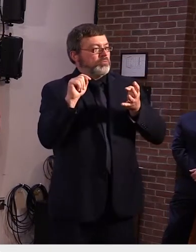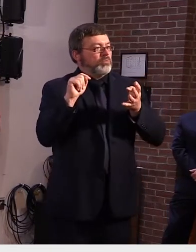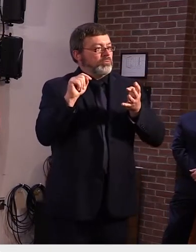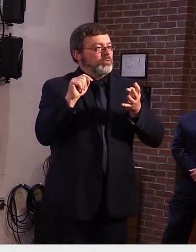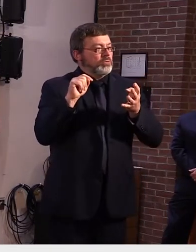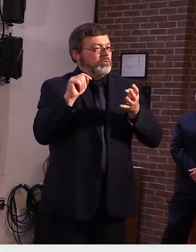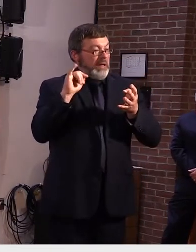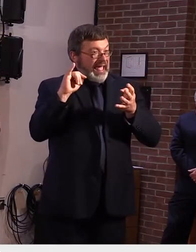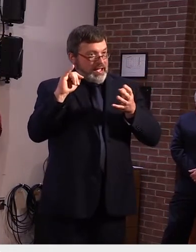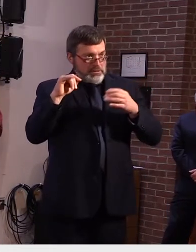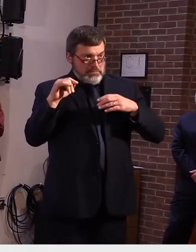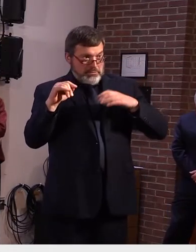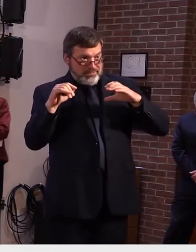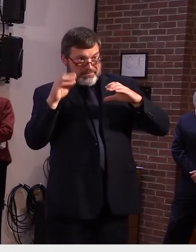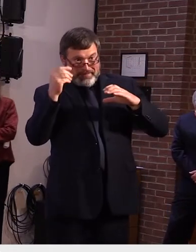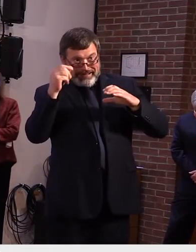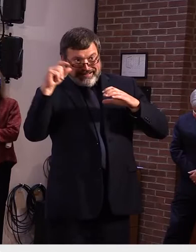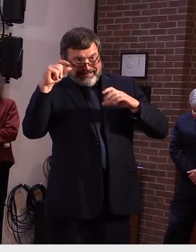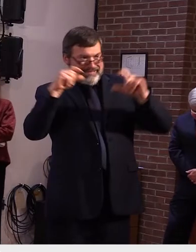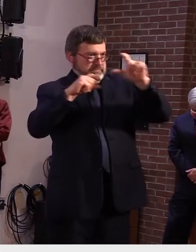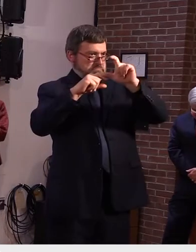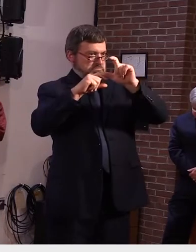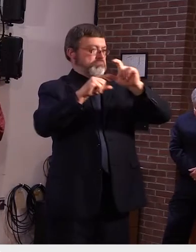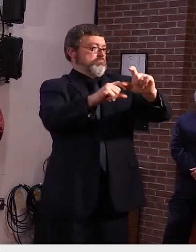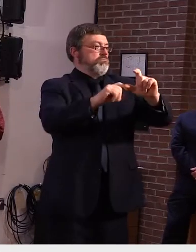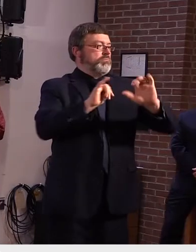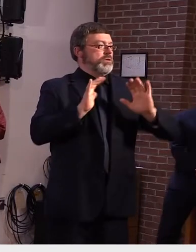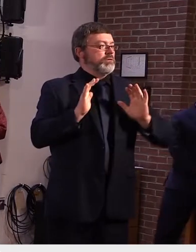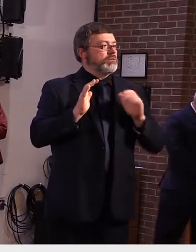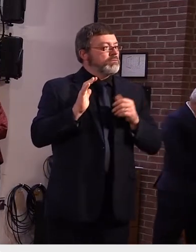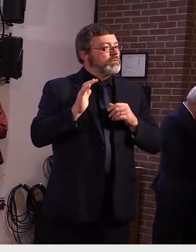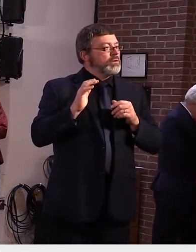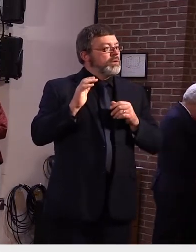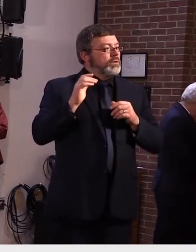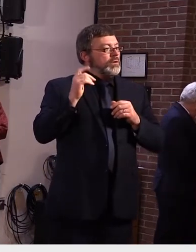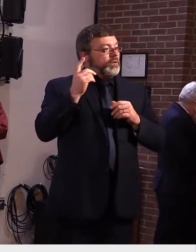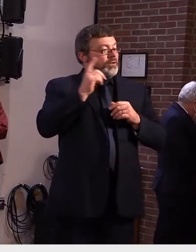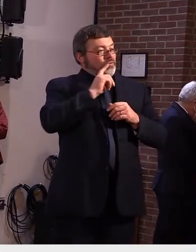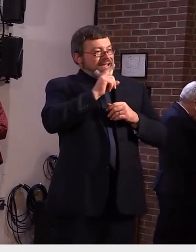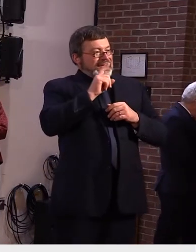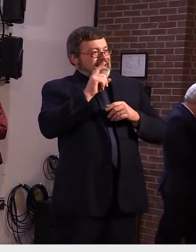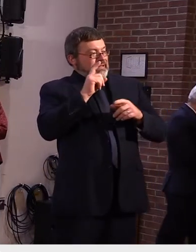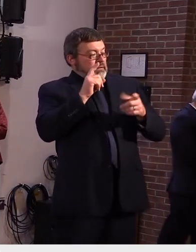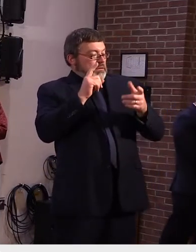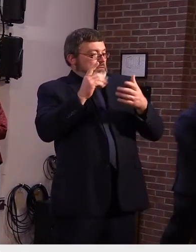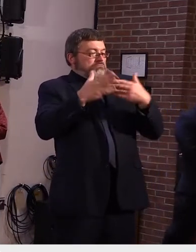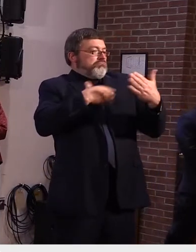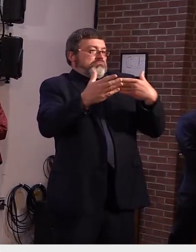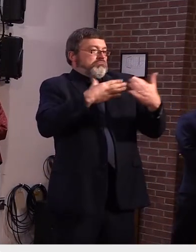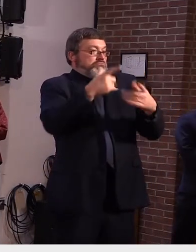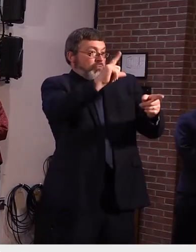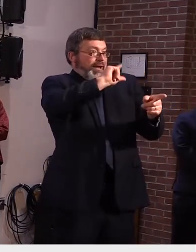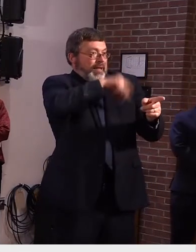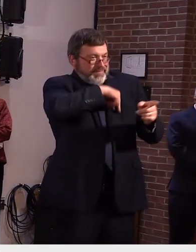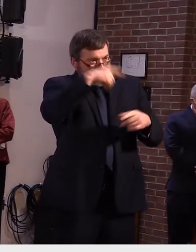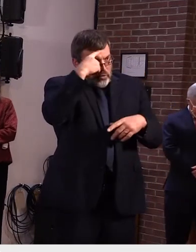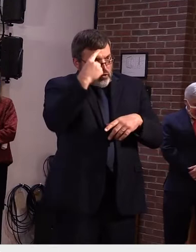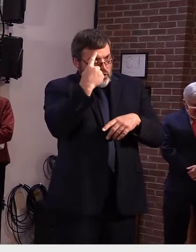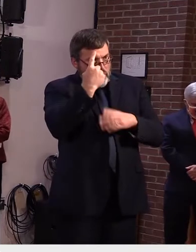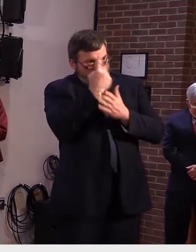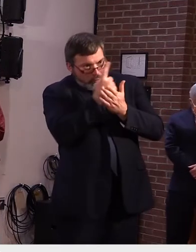they're eligible for anywhere from one week to all four weeks okay great so the other thing i saw on